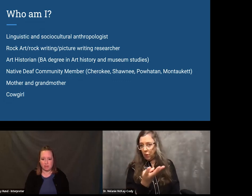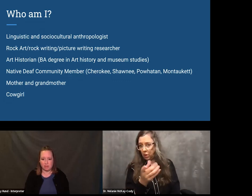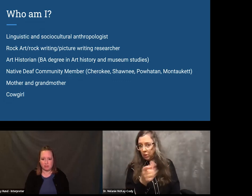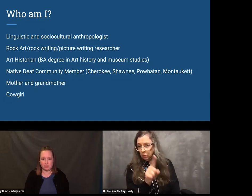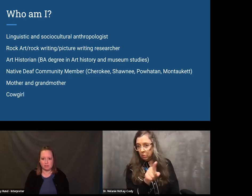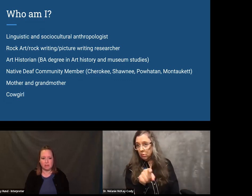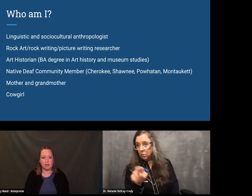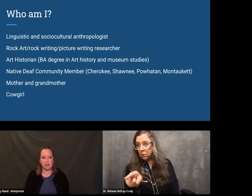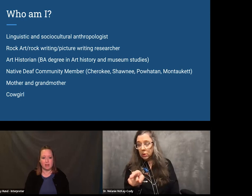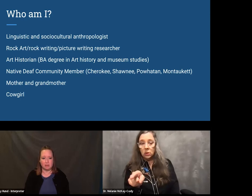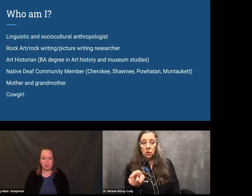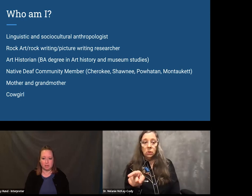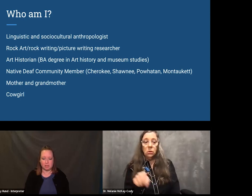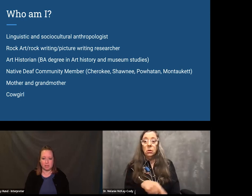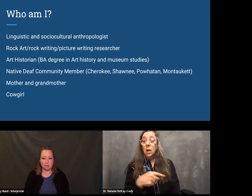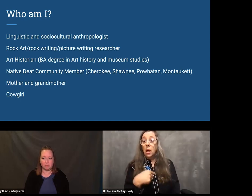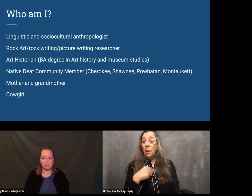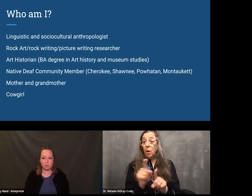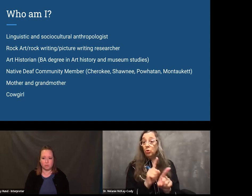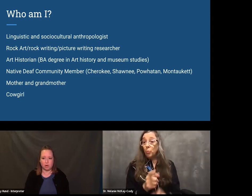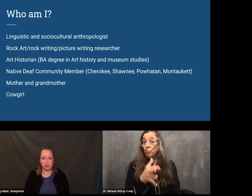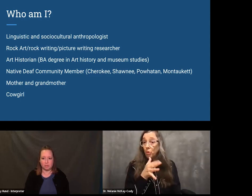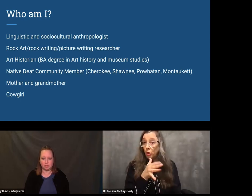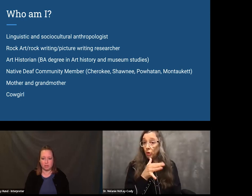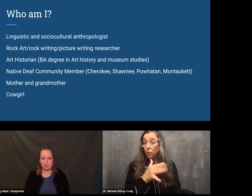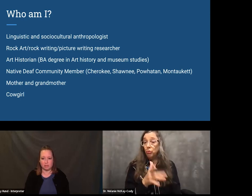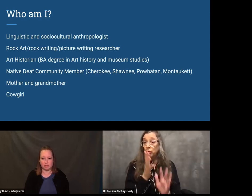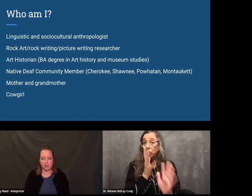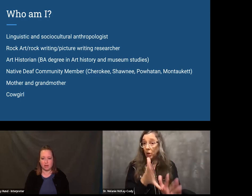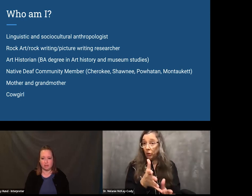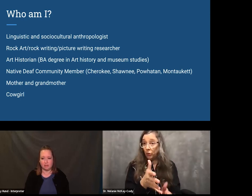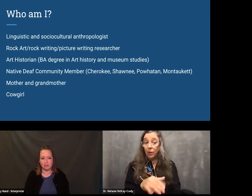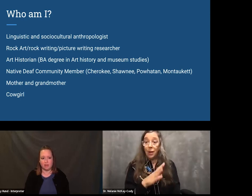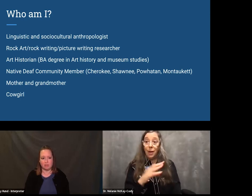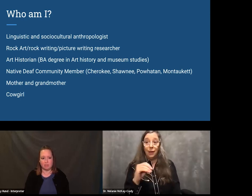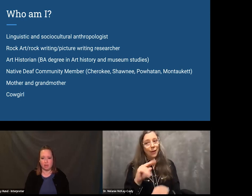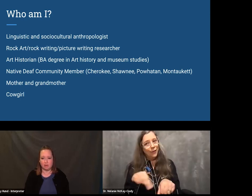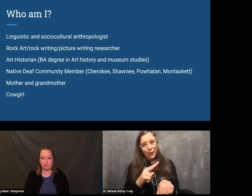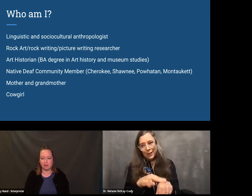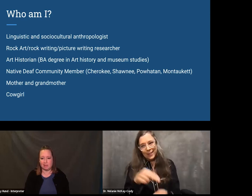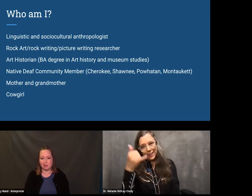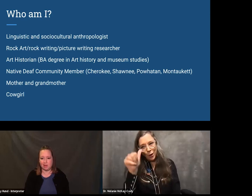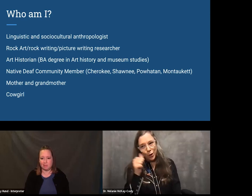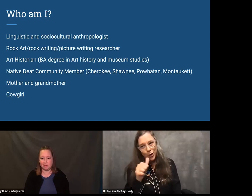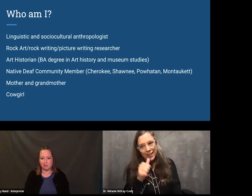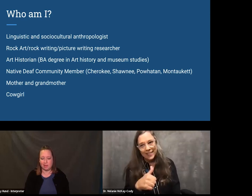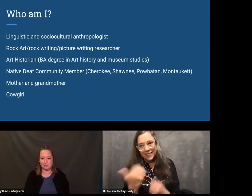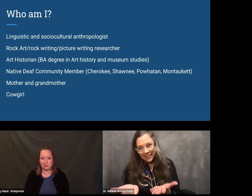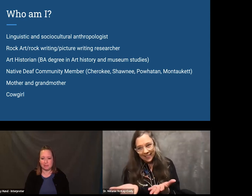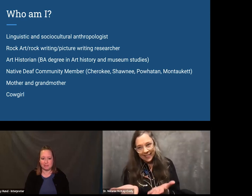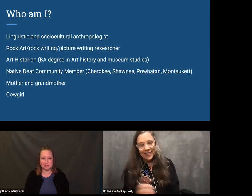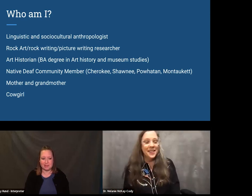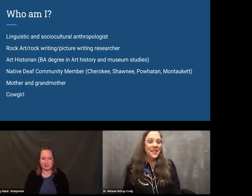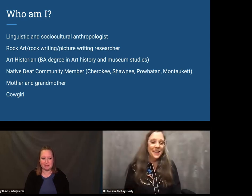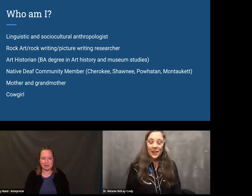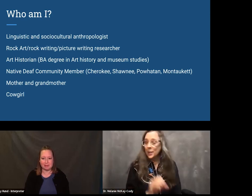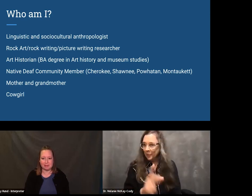community. I am descended from the four tribes you see on the slide. I am a mother. I am a grandmother. And